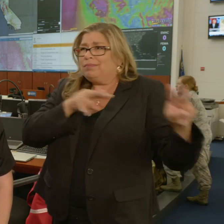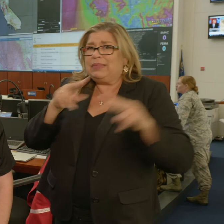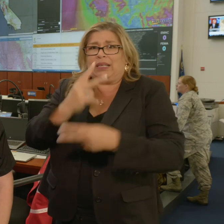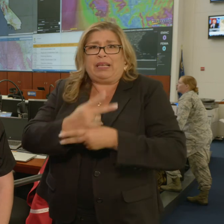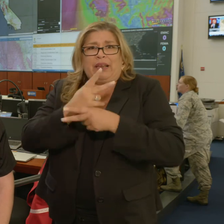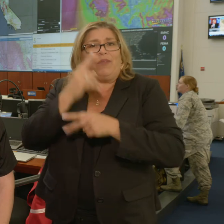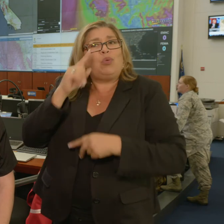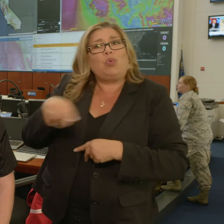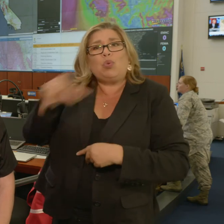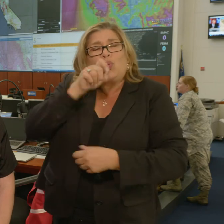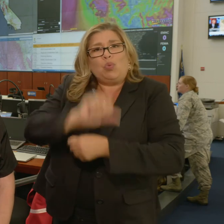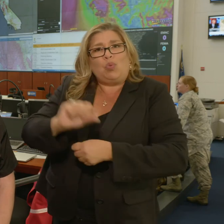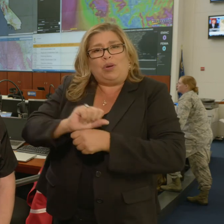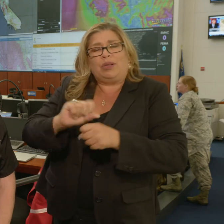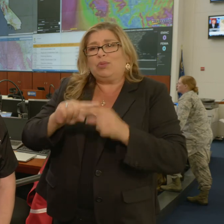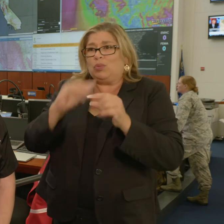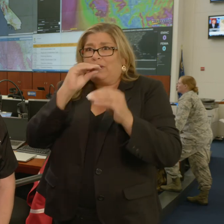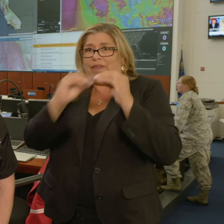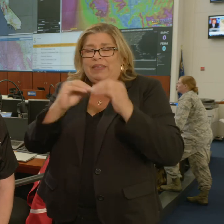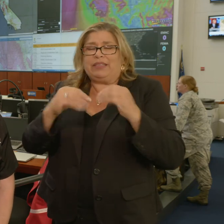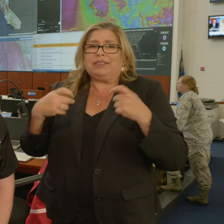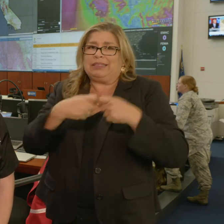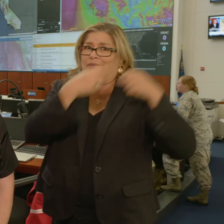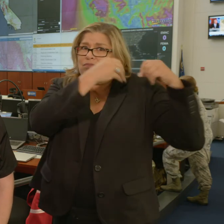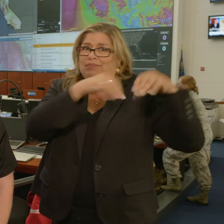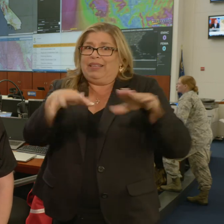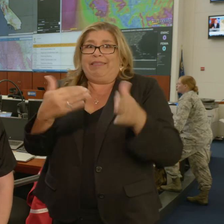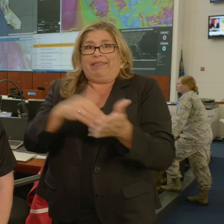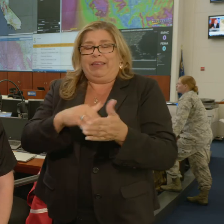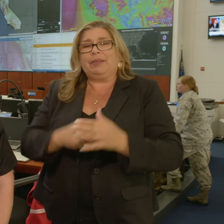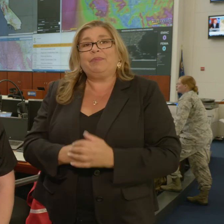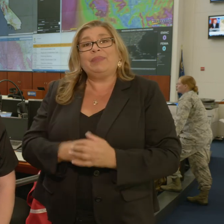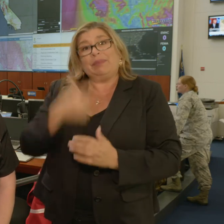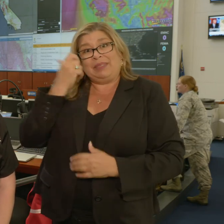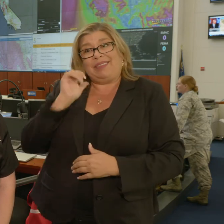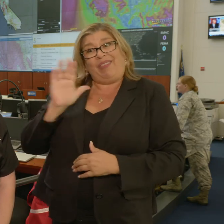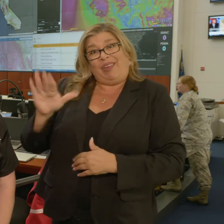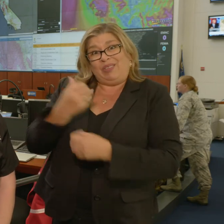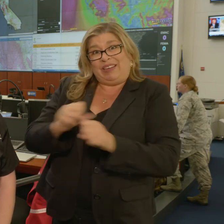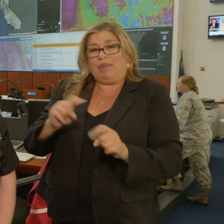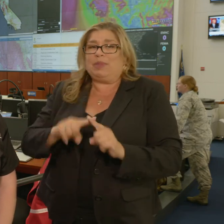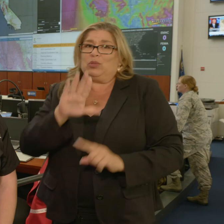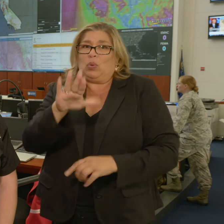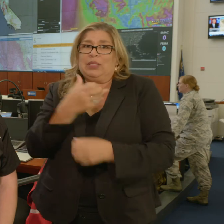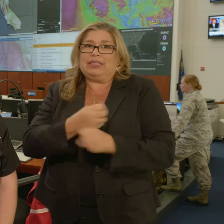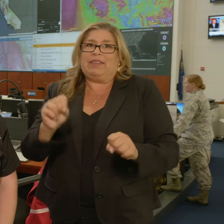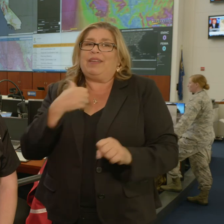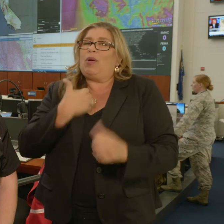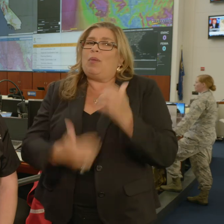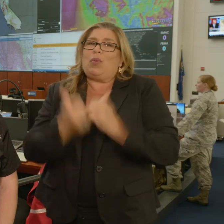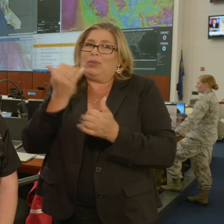there that are working hard to restore the power to your community, as their safety and your safety is our first priority.